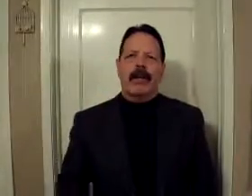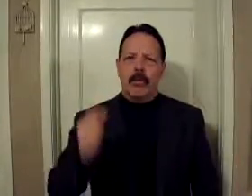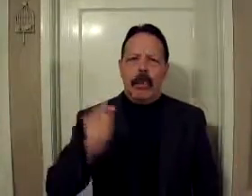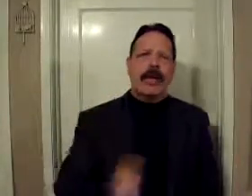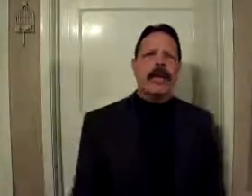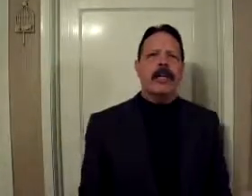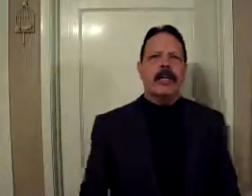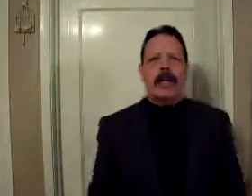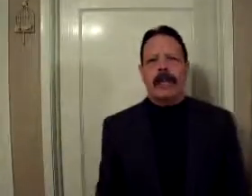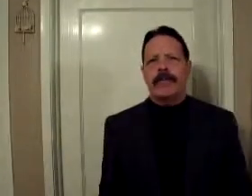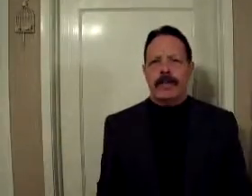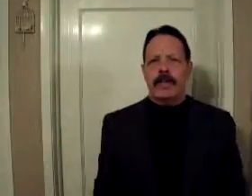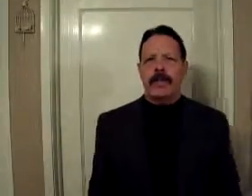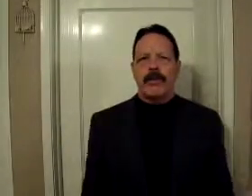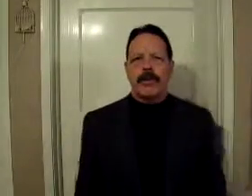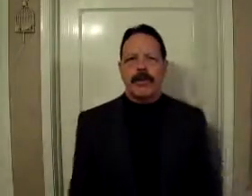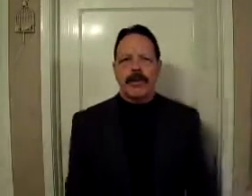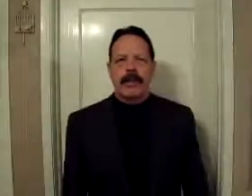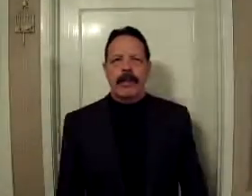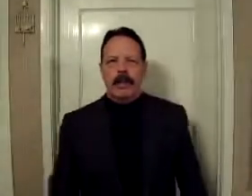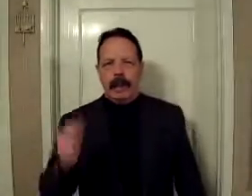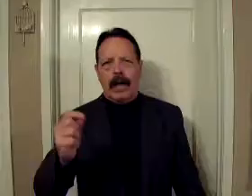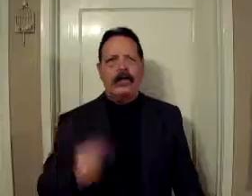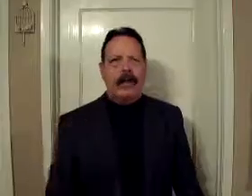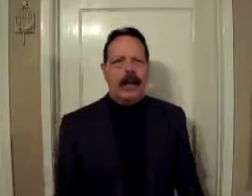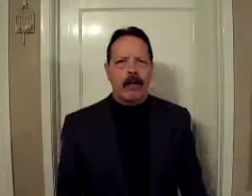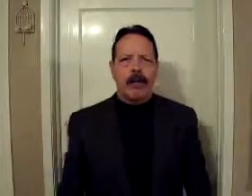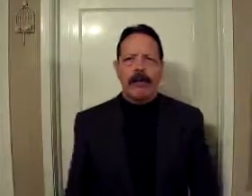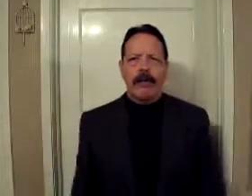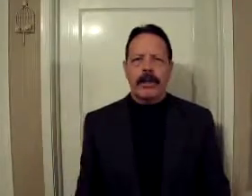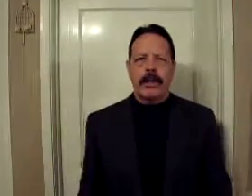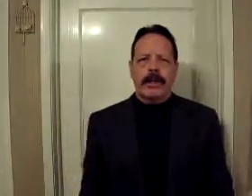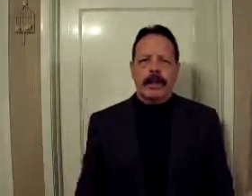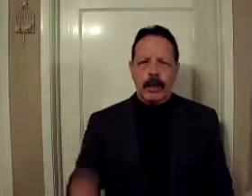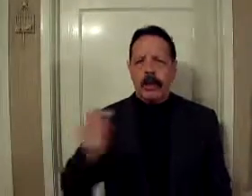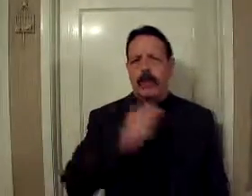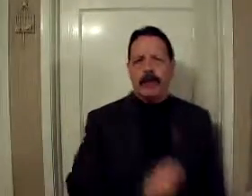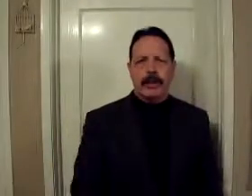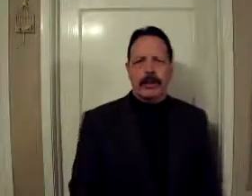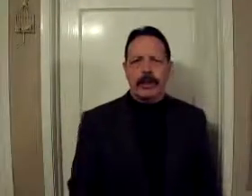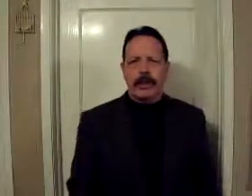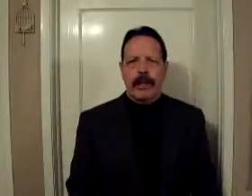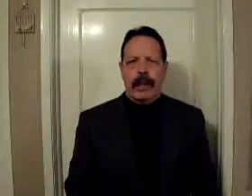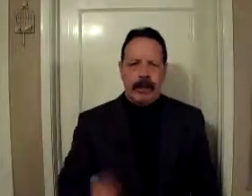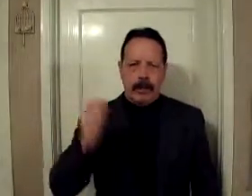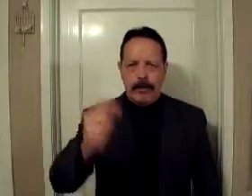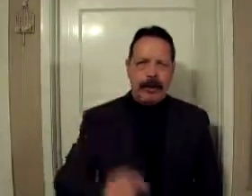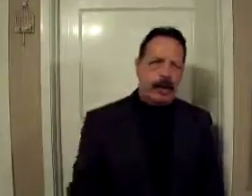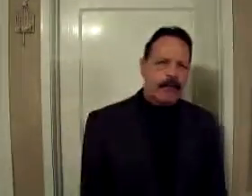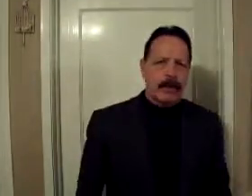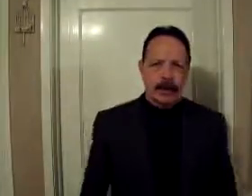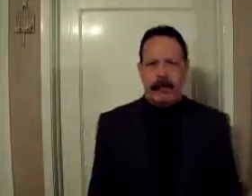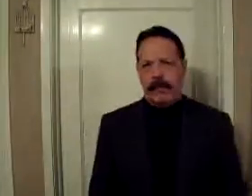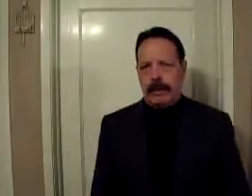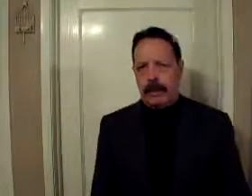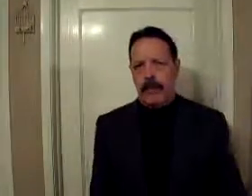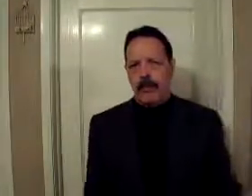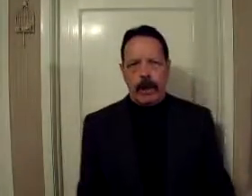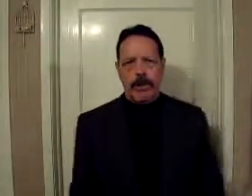Working in your life and situation. God's going to help you with it. That you're going to receive it, and you're going to become the believer that God wants